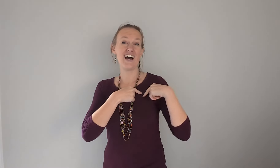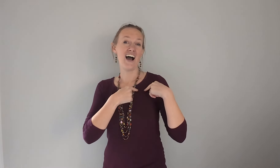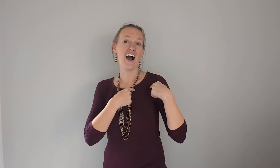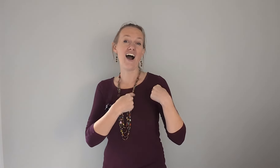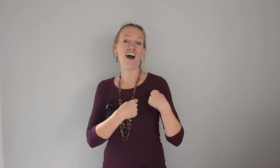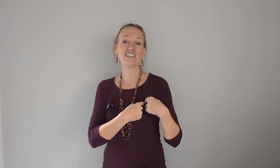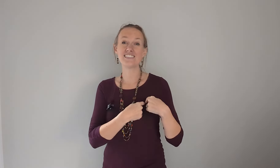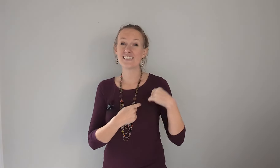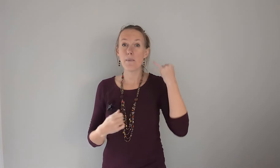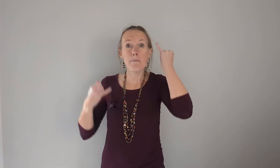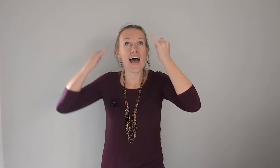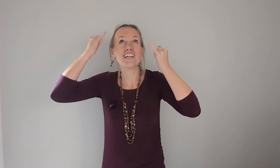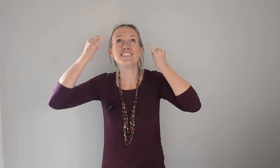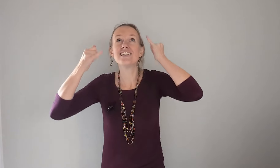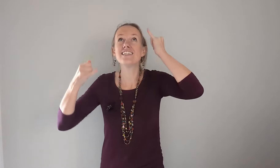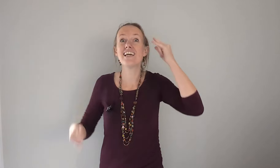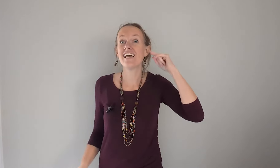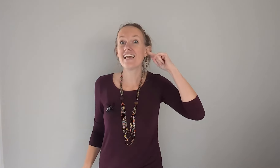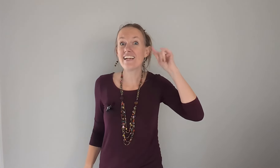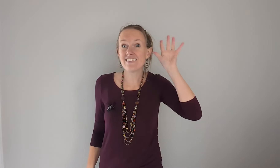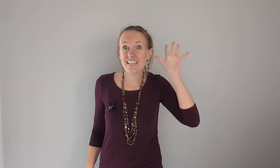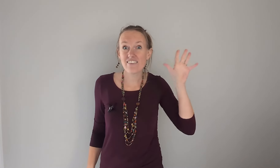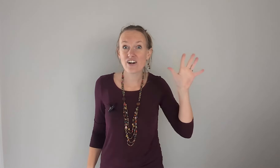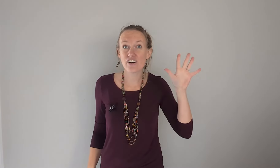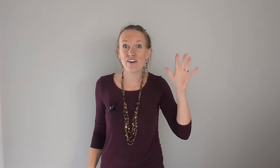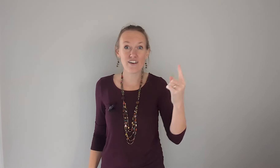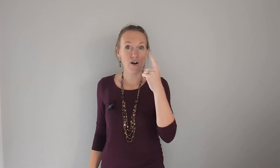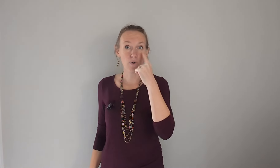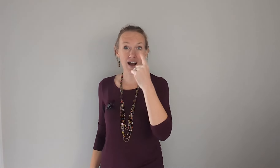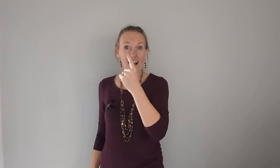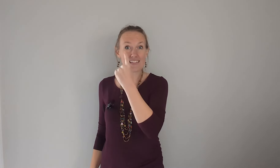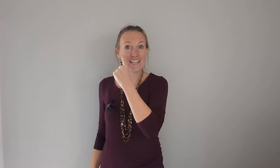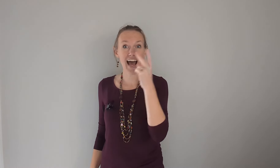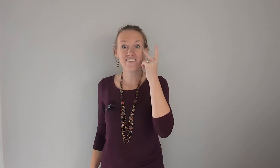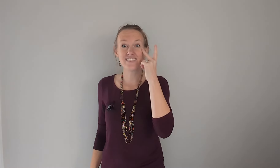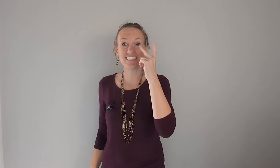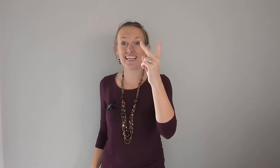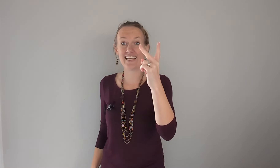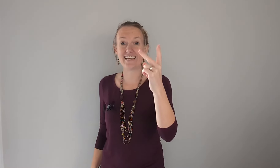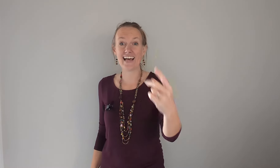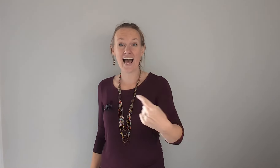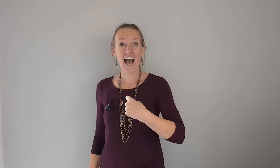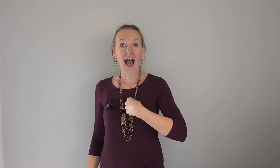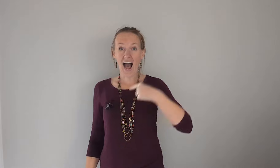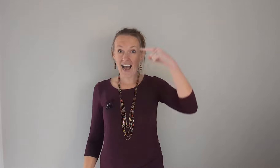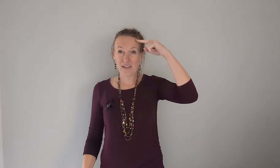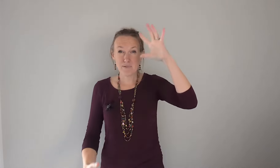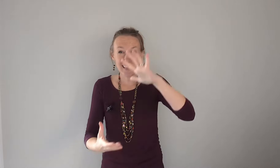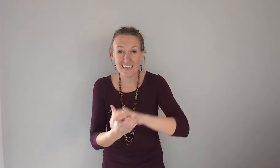hearts imagine ears have heard or eyes have seen i believe